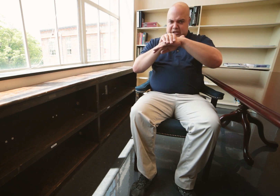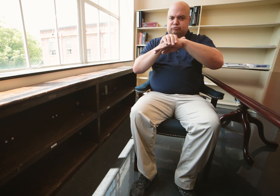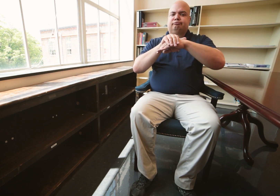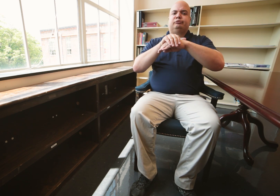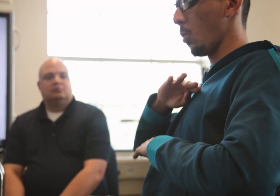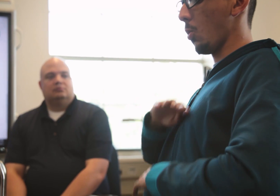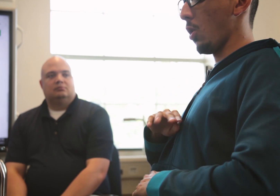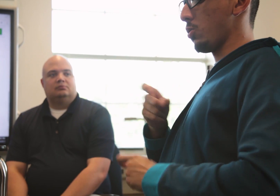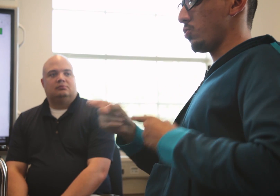and writing.